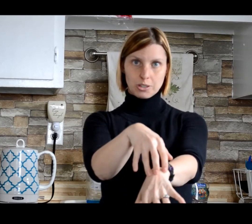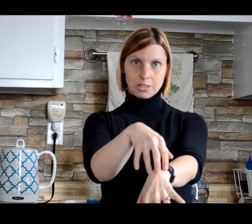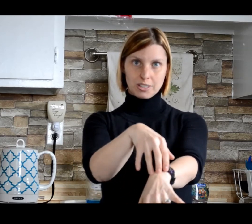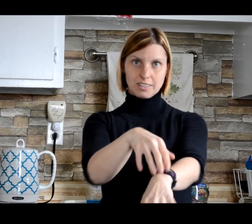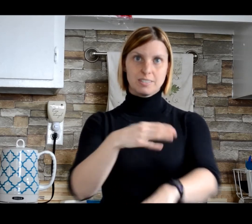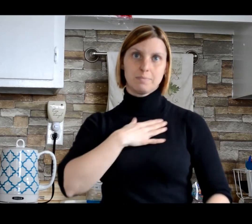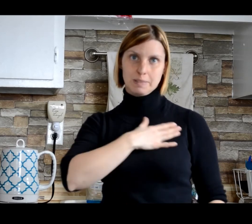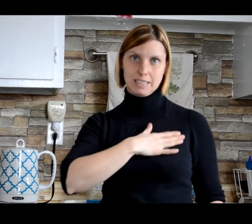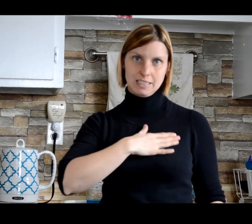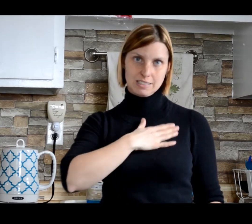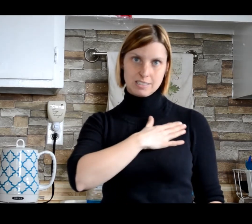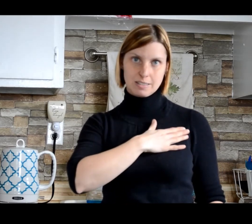please.